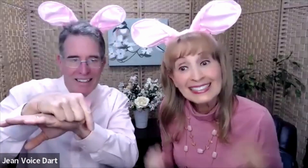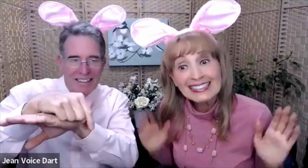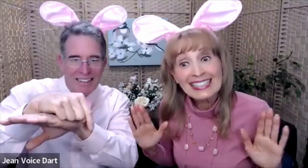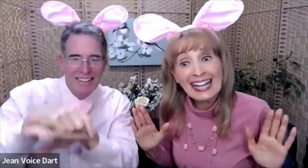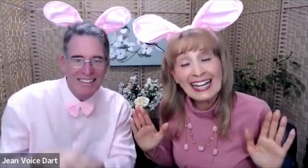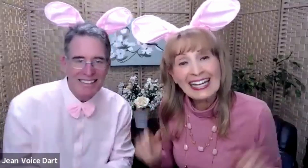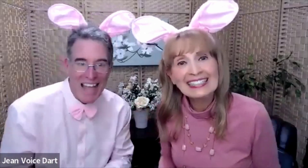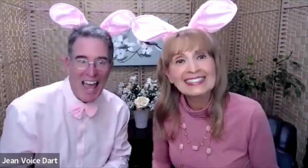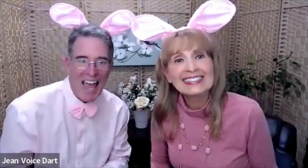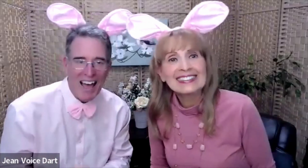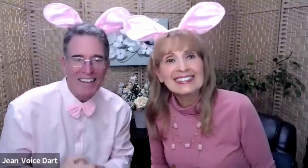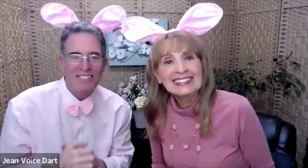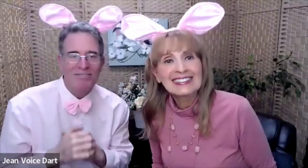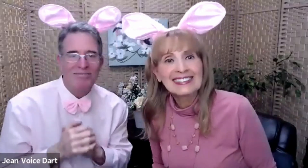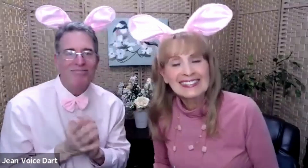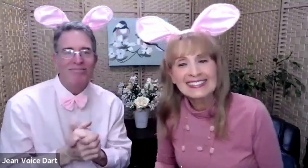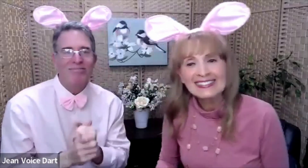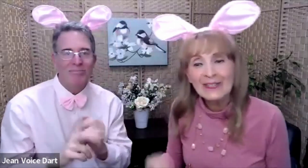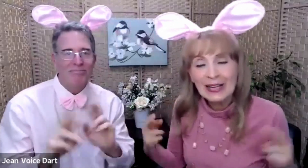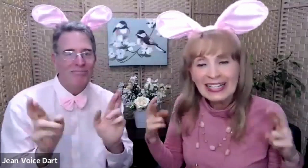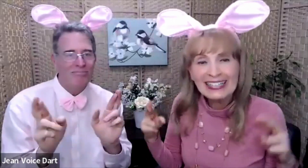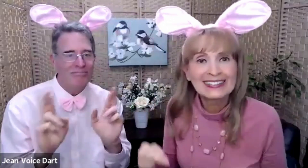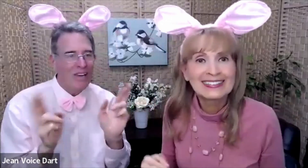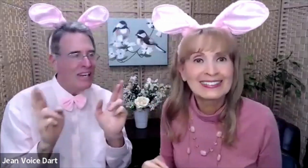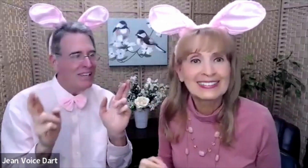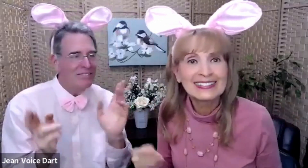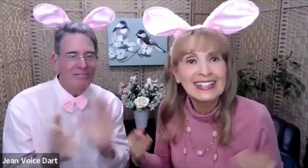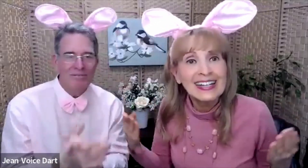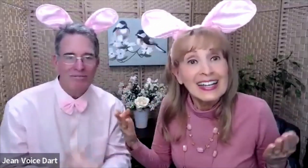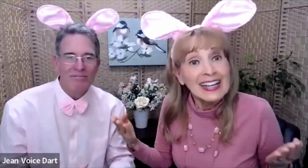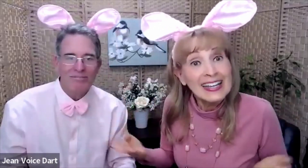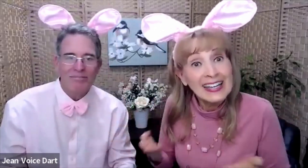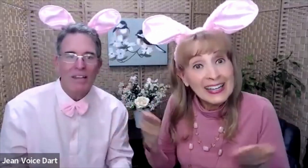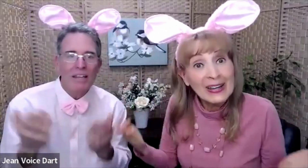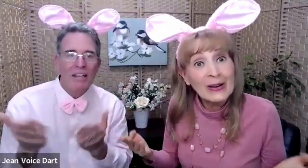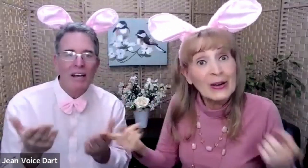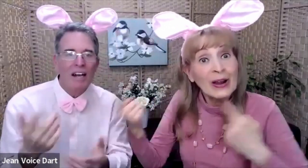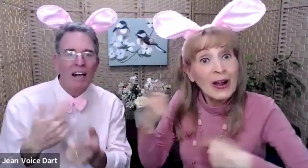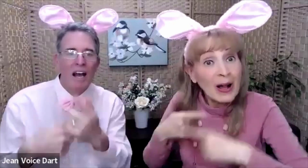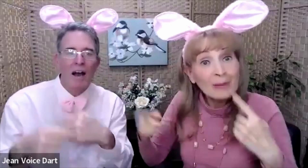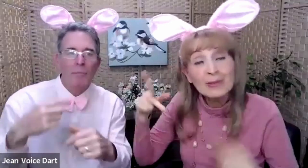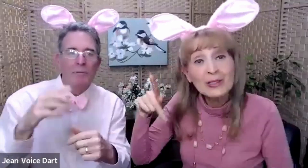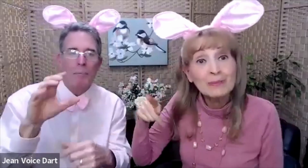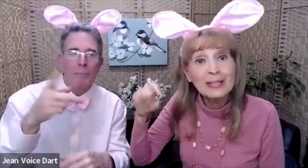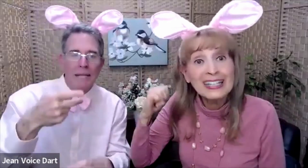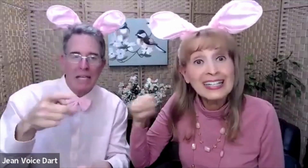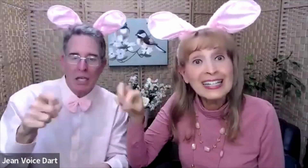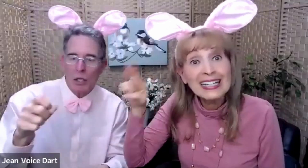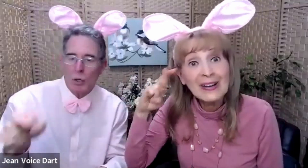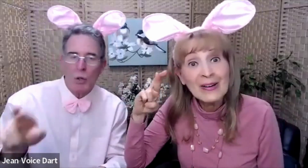Ready? Ready. Here comes Peter